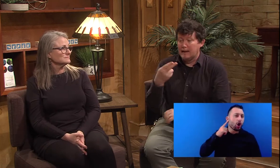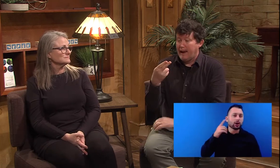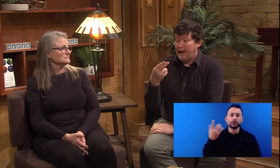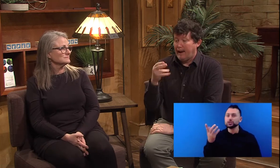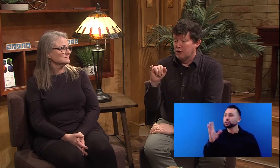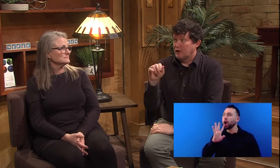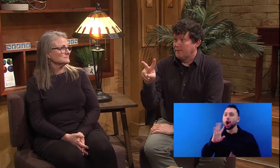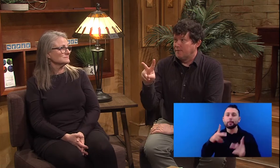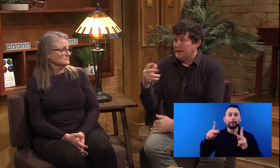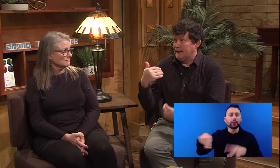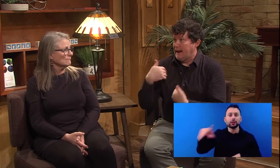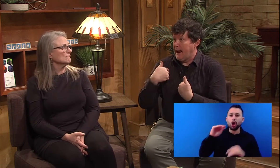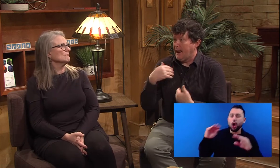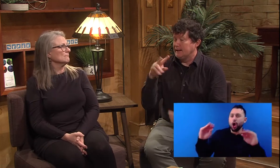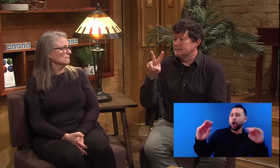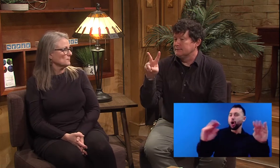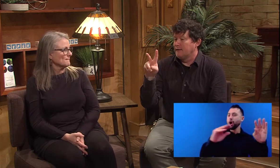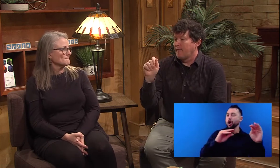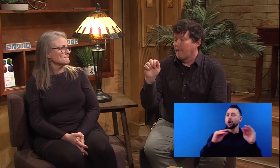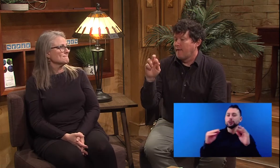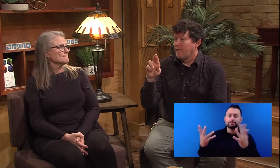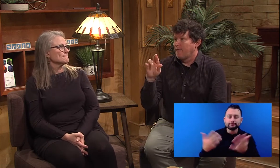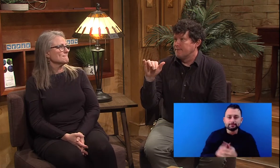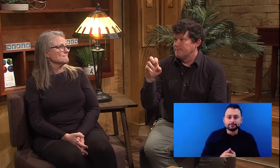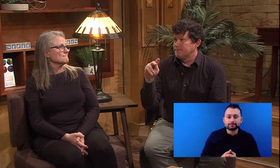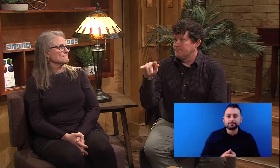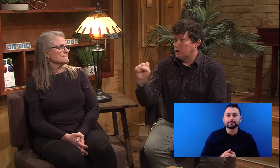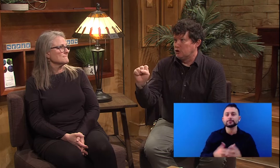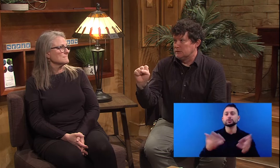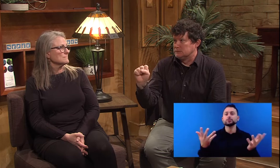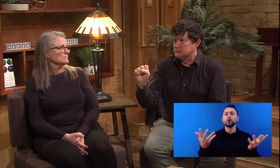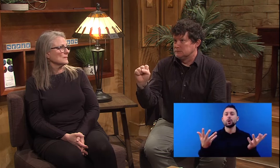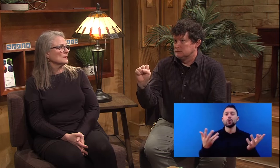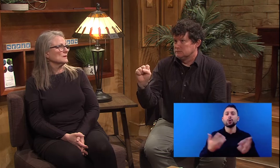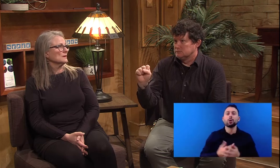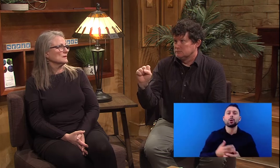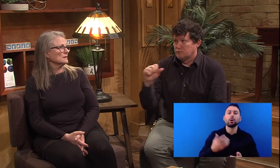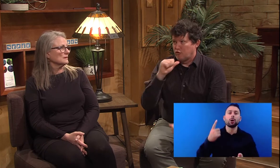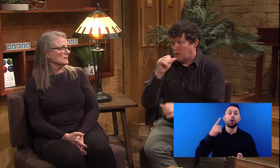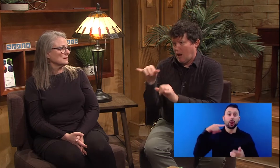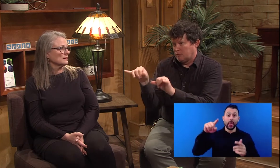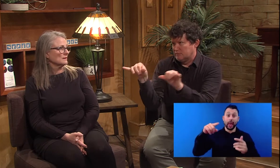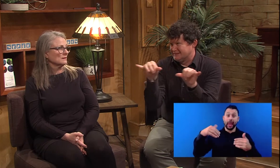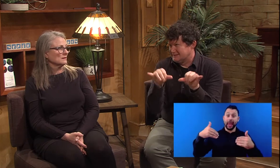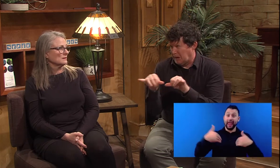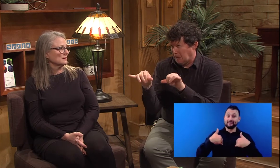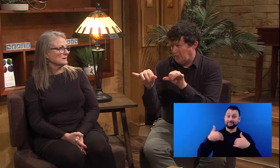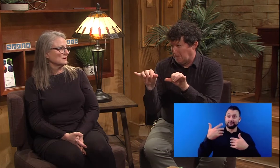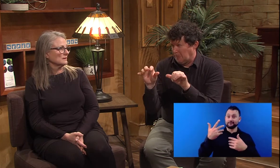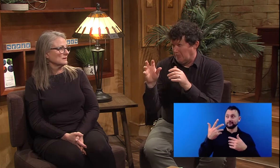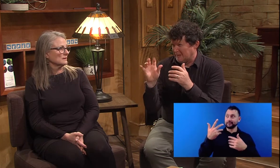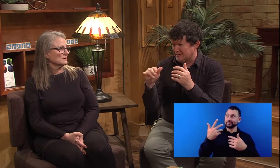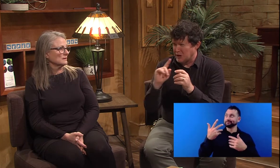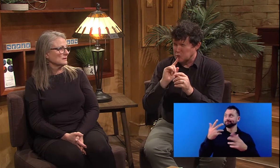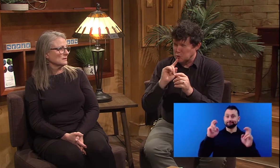we've heard as far as with COVID, there are variants, HIV,